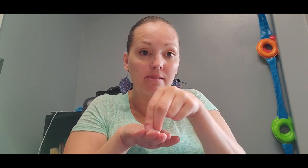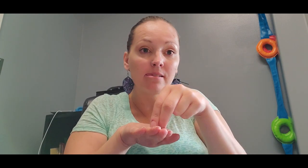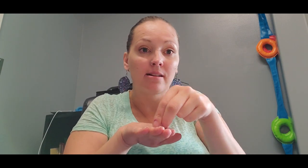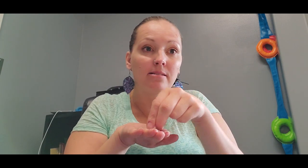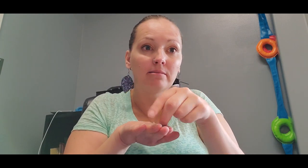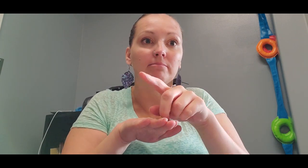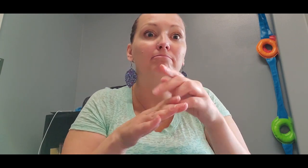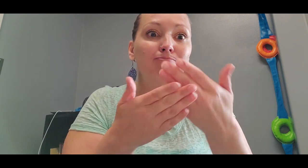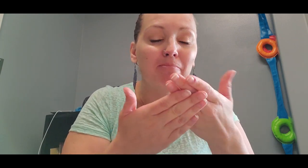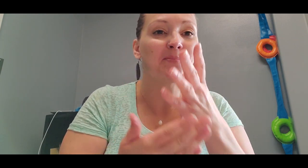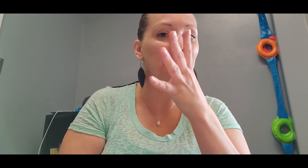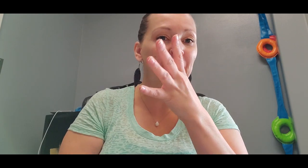The baby gets to Mom.